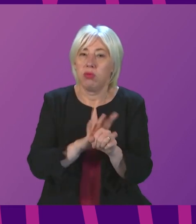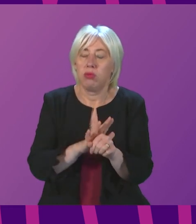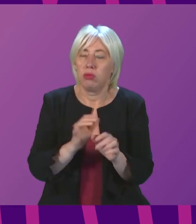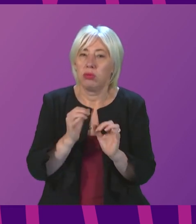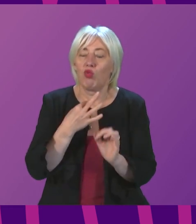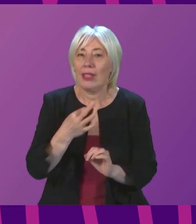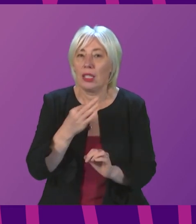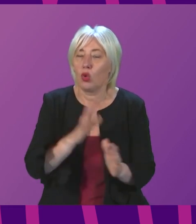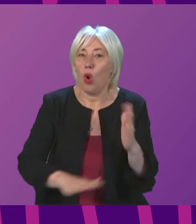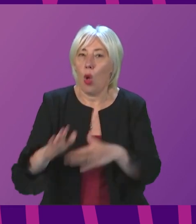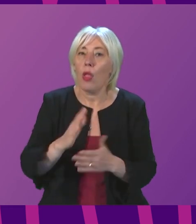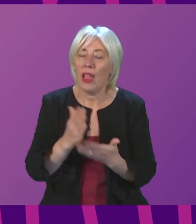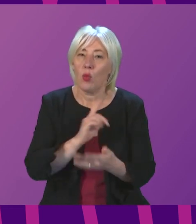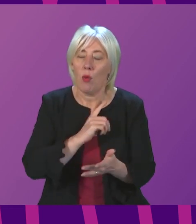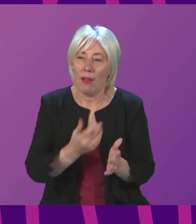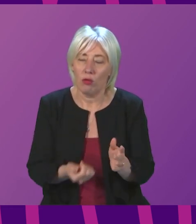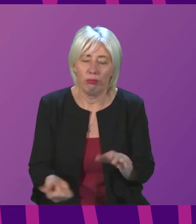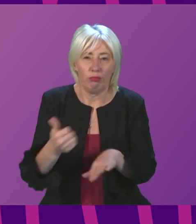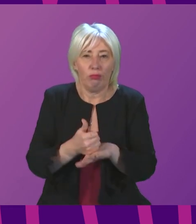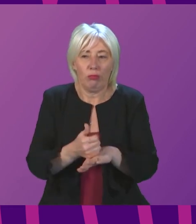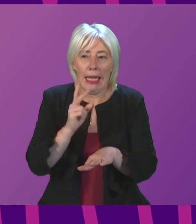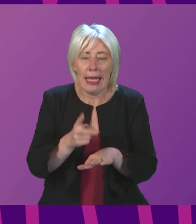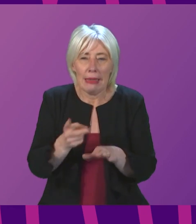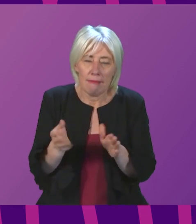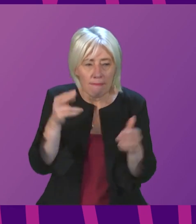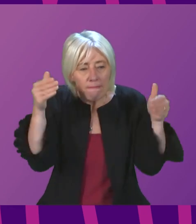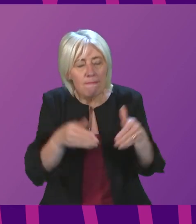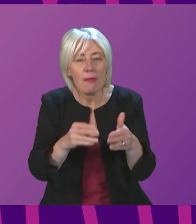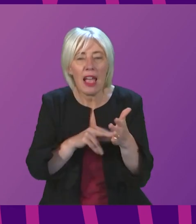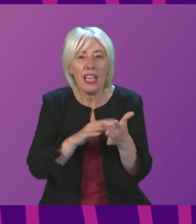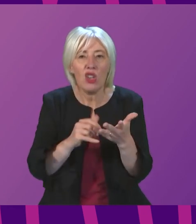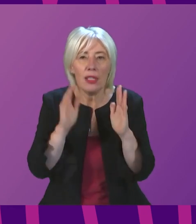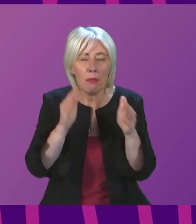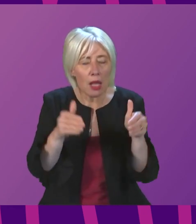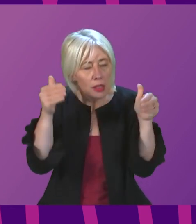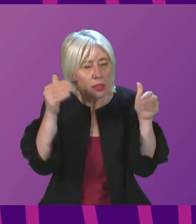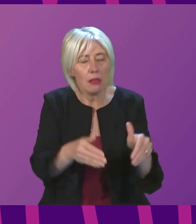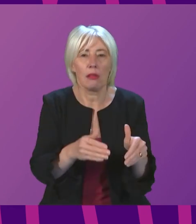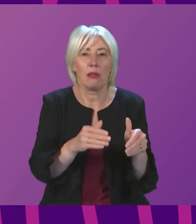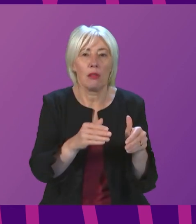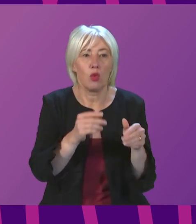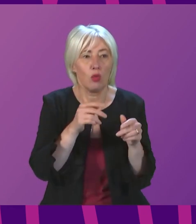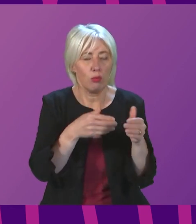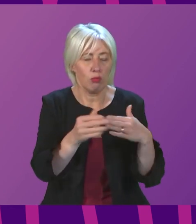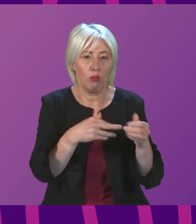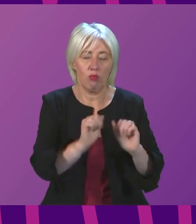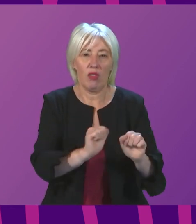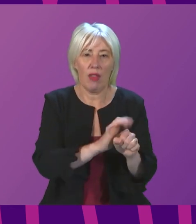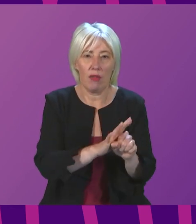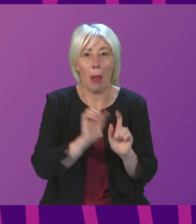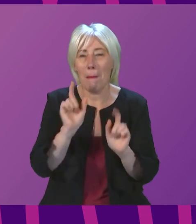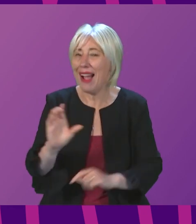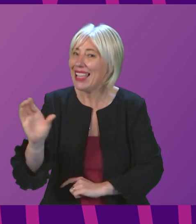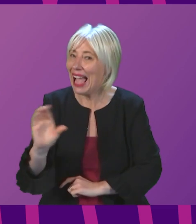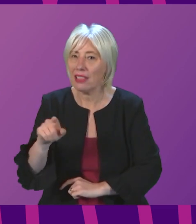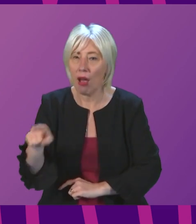we remobilise our NHS to confront the virus, but we cannot lose sight of the fact that cancer remains Scotland's biggest killer. Since the